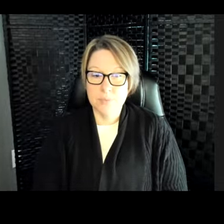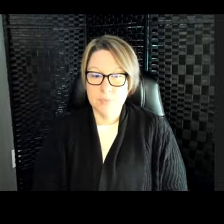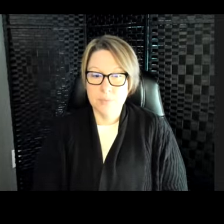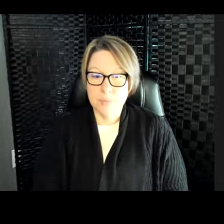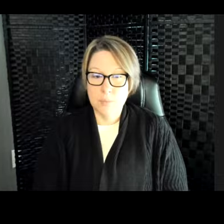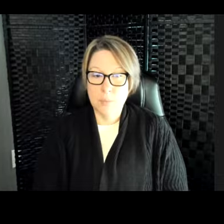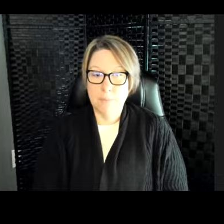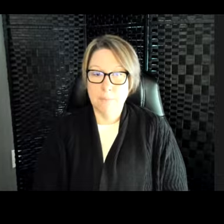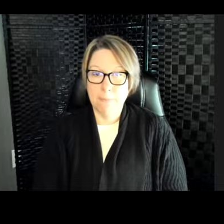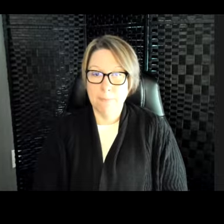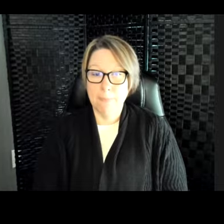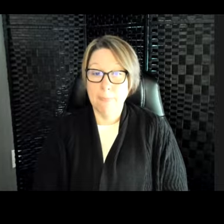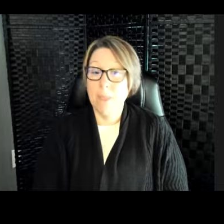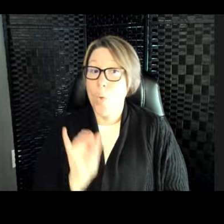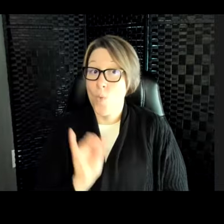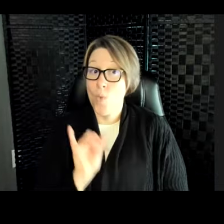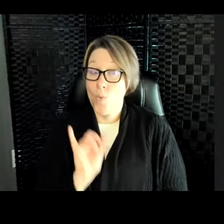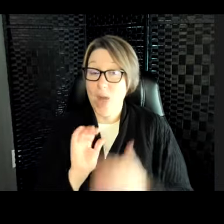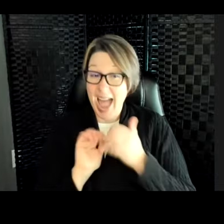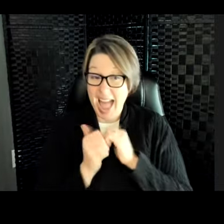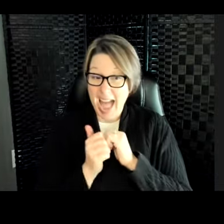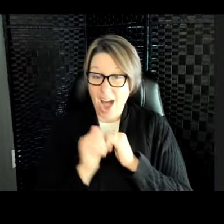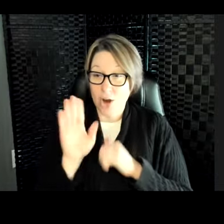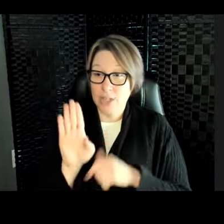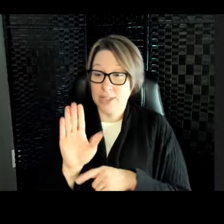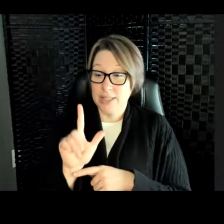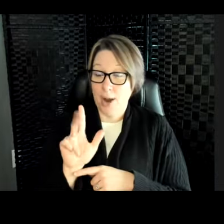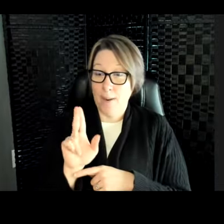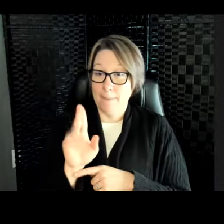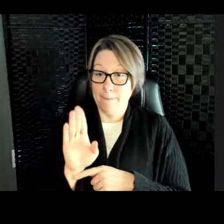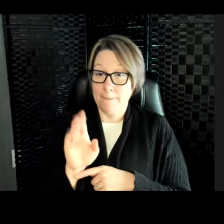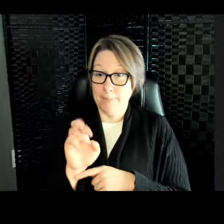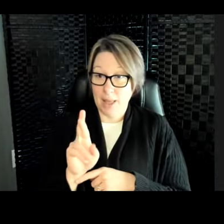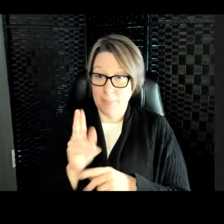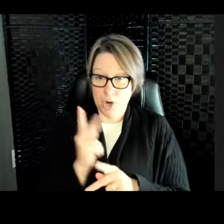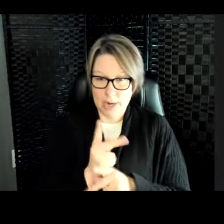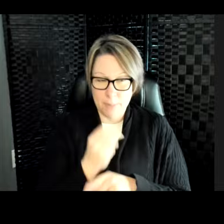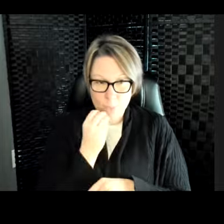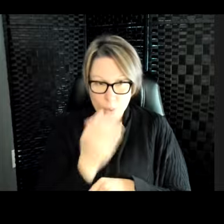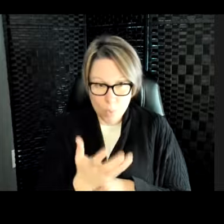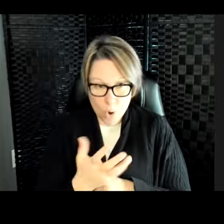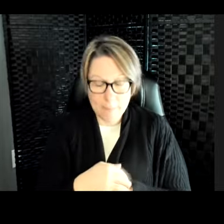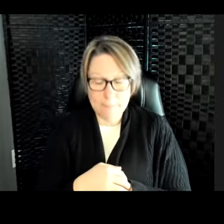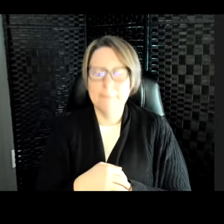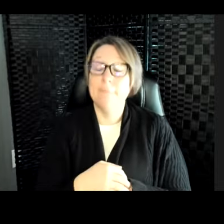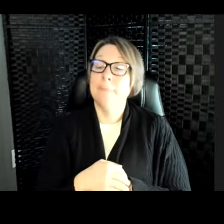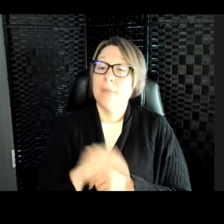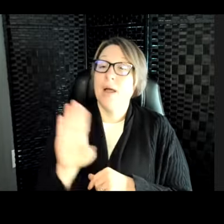Oh, how does their blubber keep them warm? Blubber is a type of body